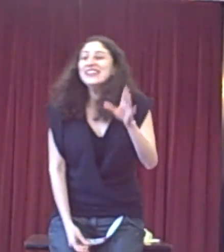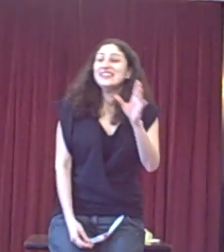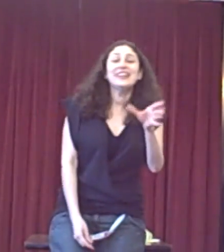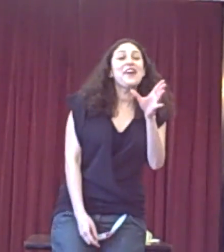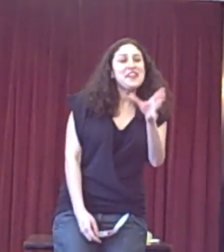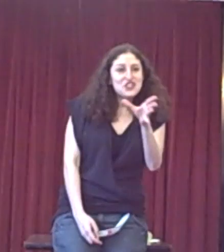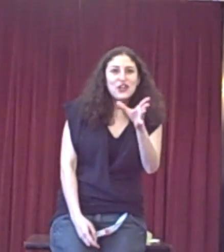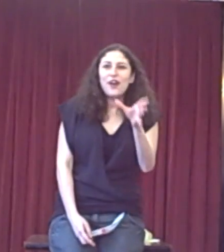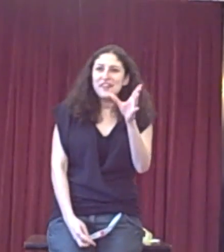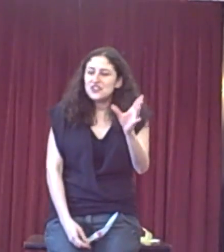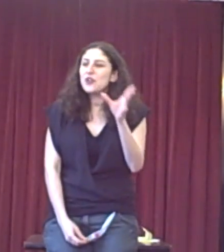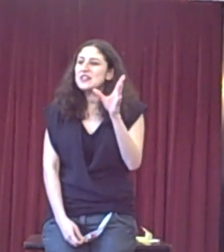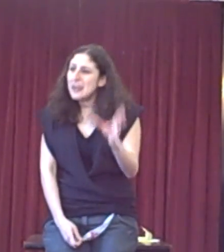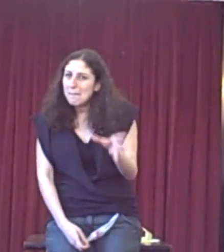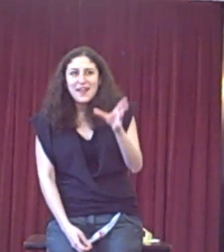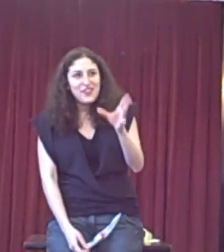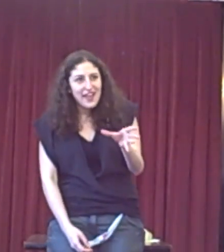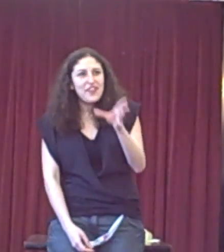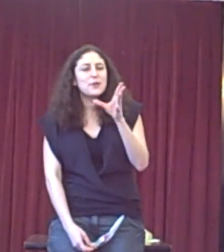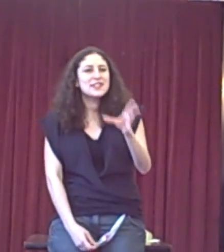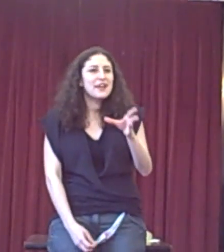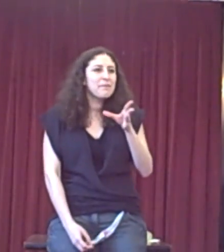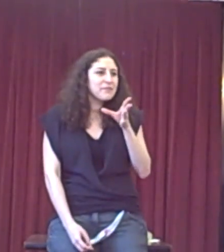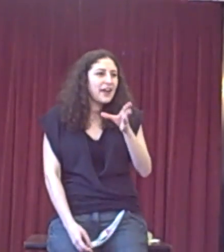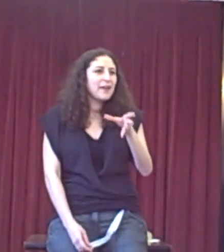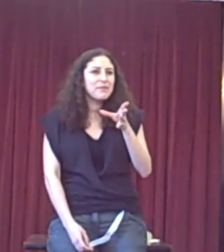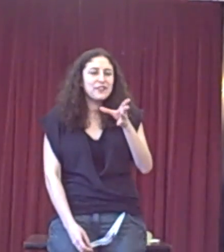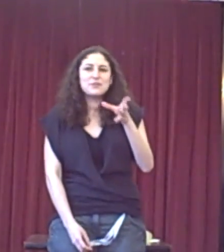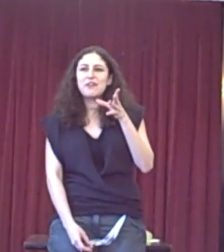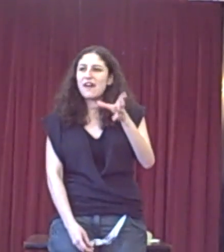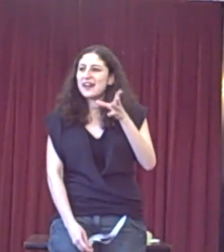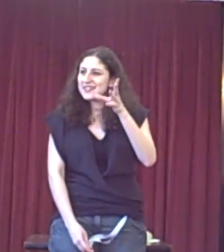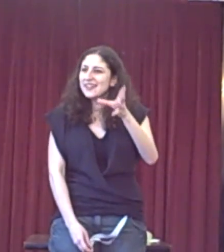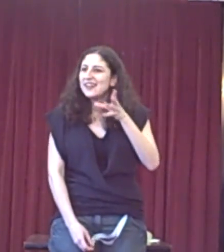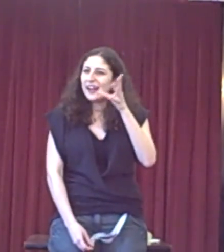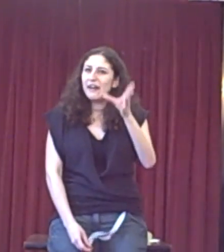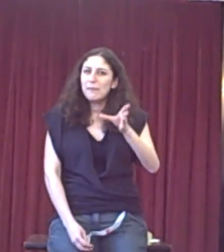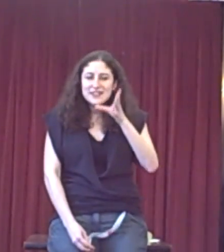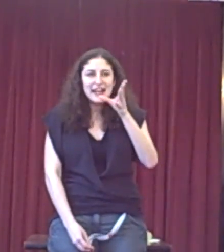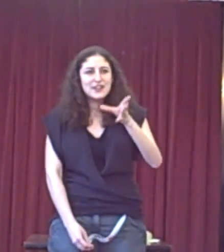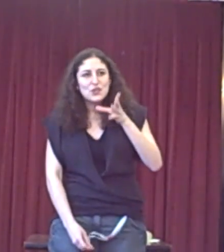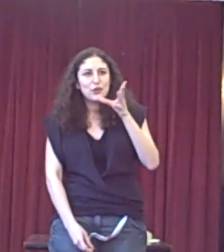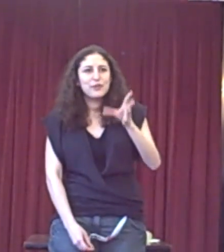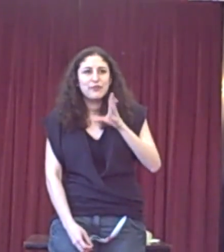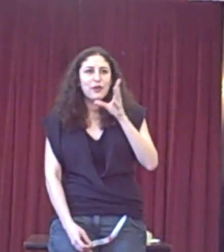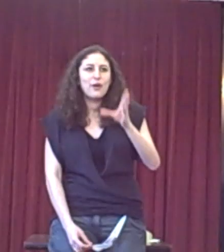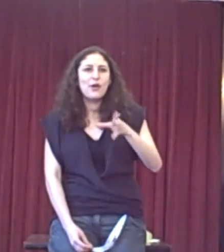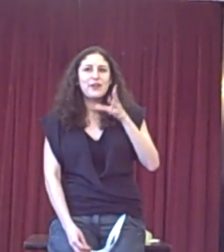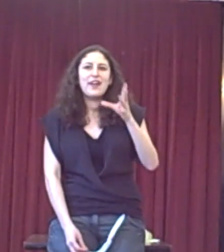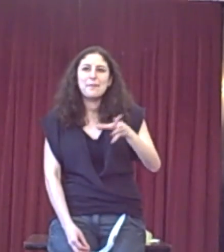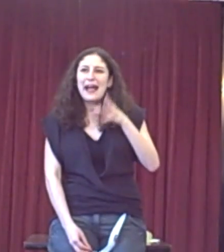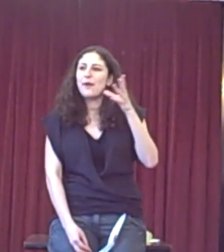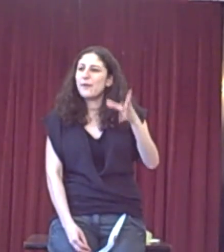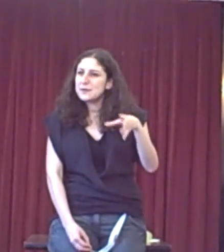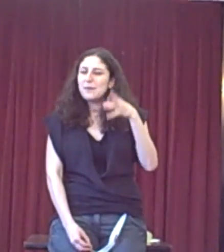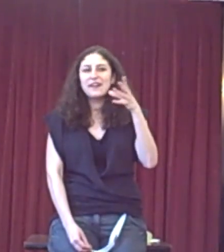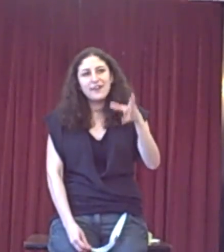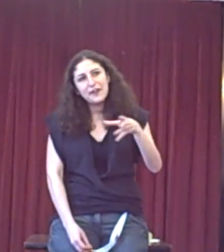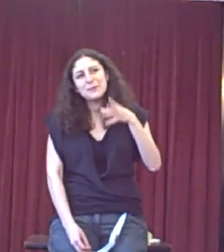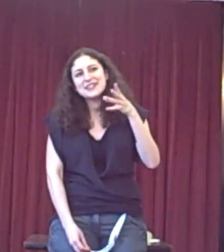You know, I think she got some blood there. There were some direct attacks on how I was putting the argument